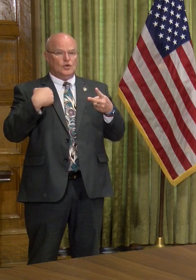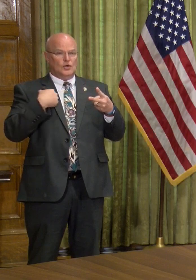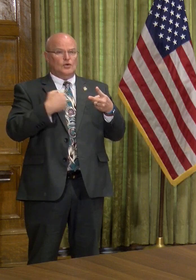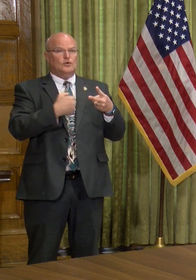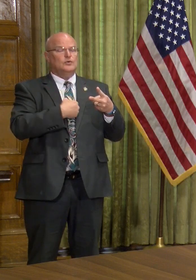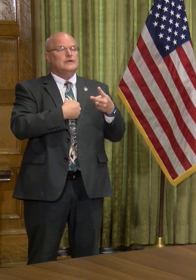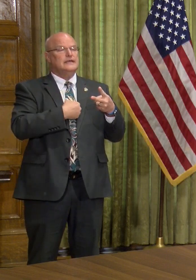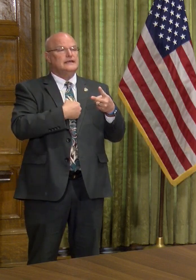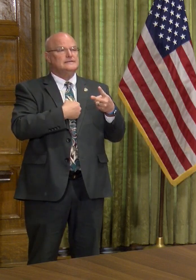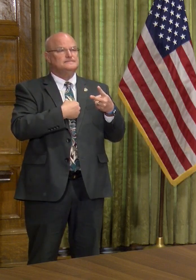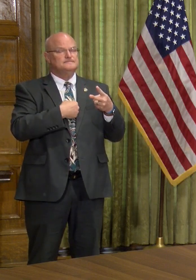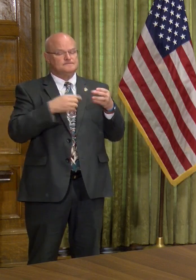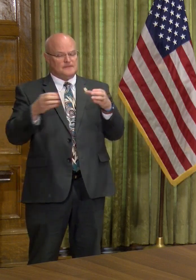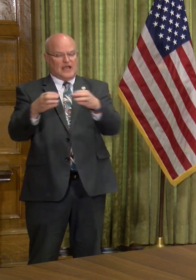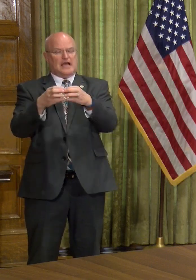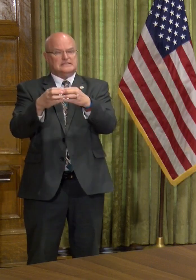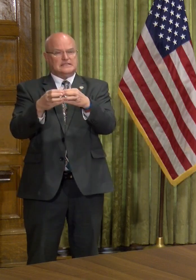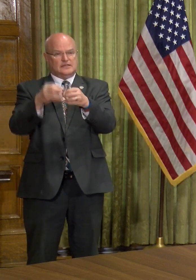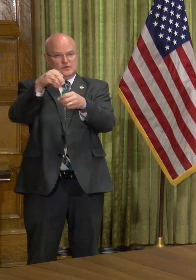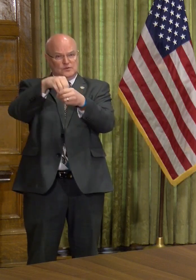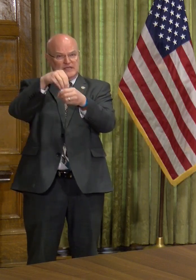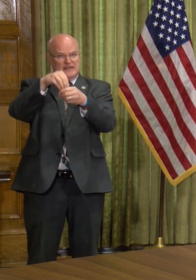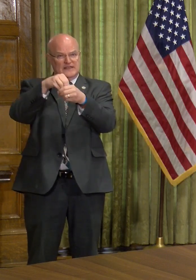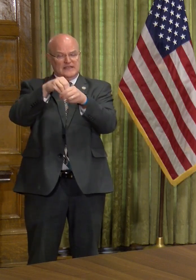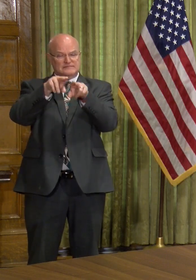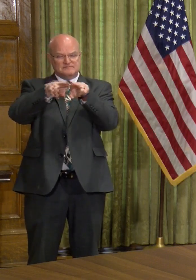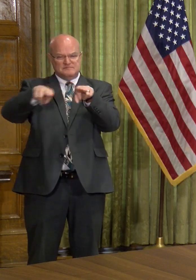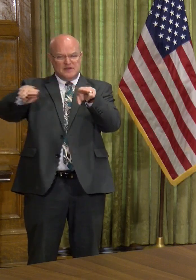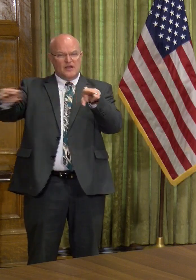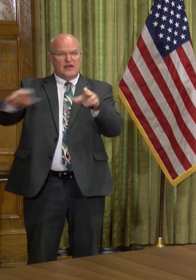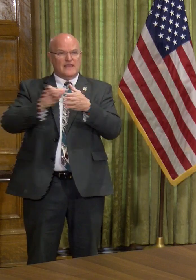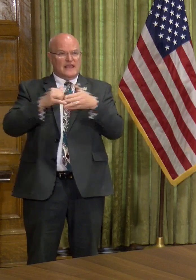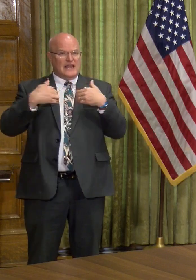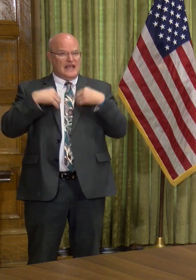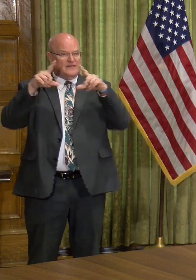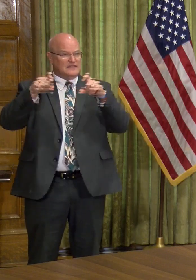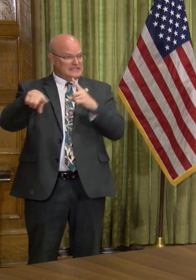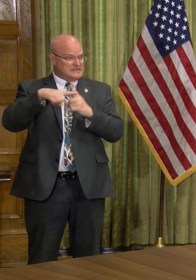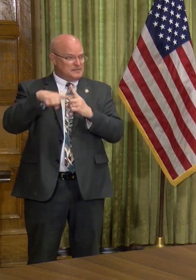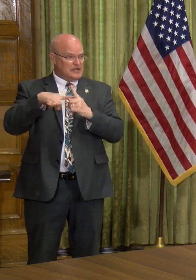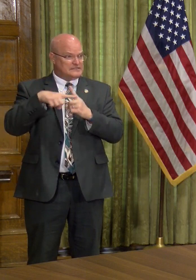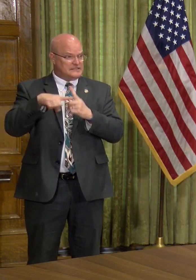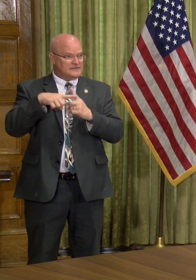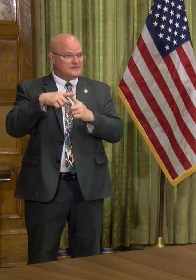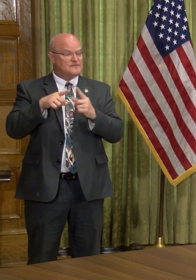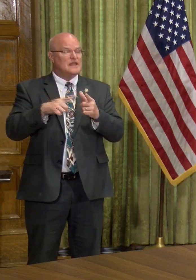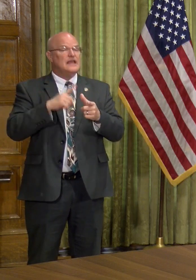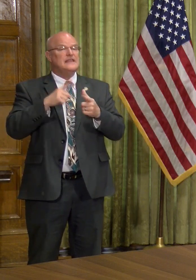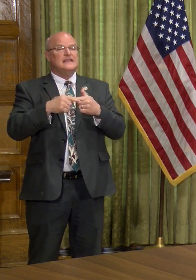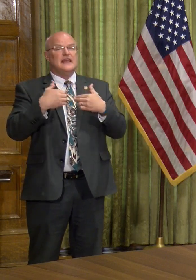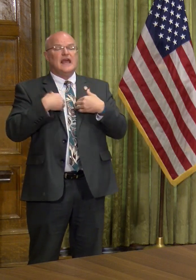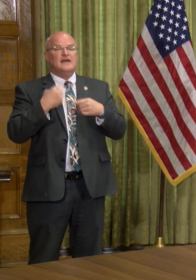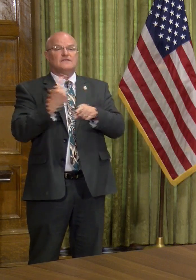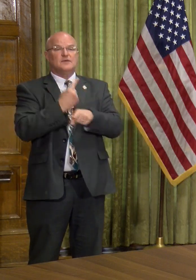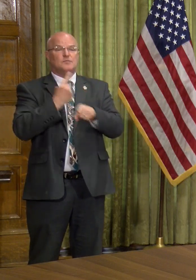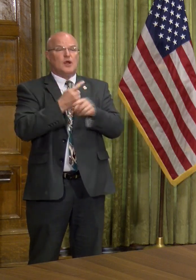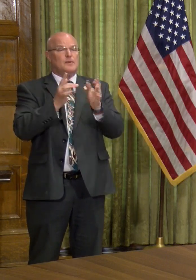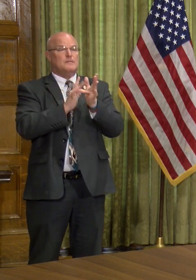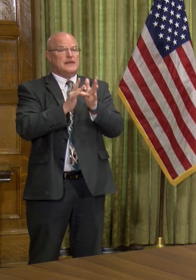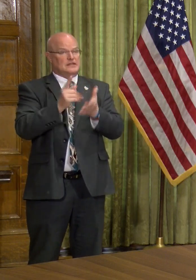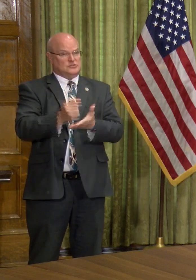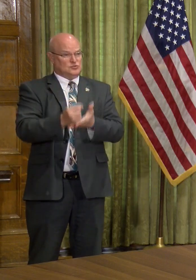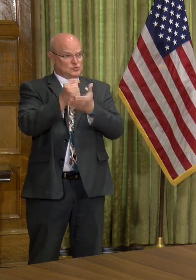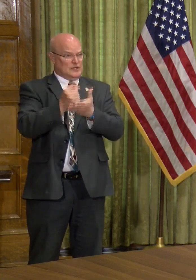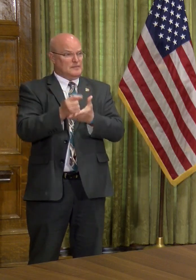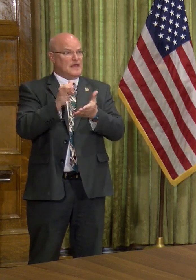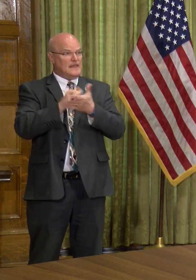isolate them within barracks that have tested positive. And then they have the proper medical treatment